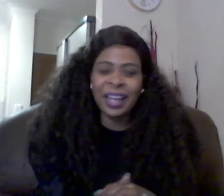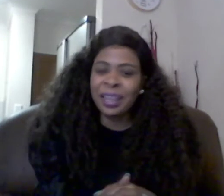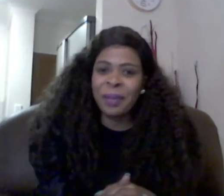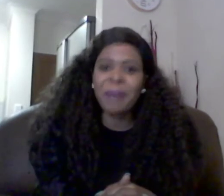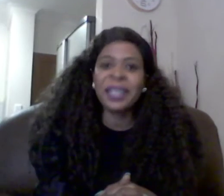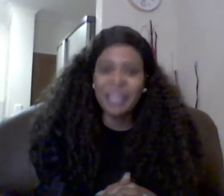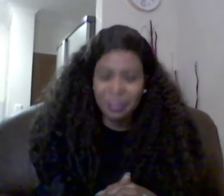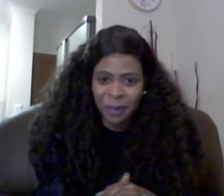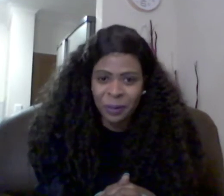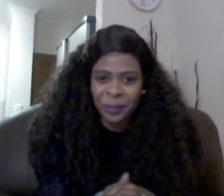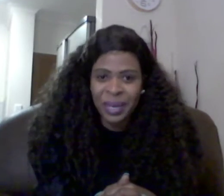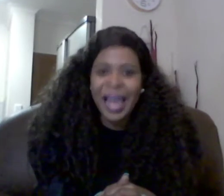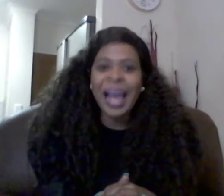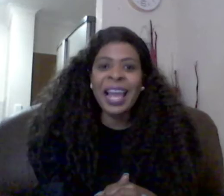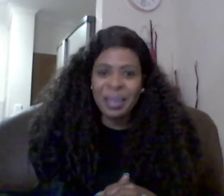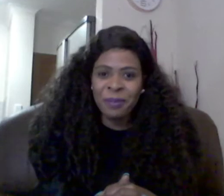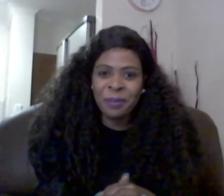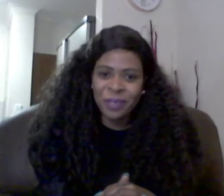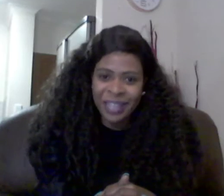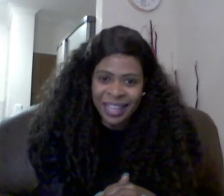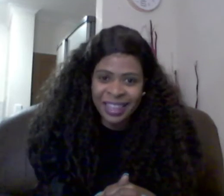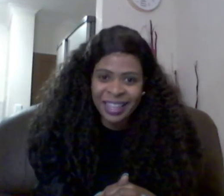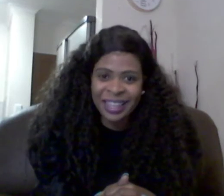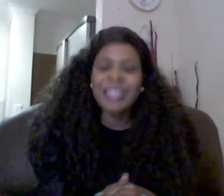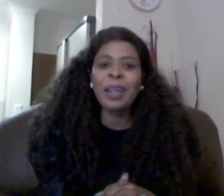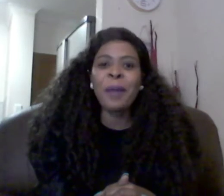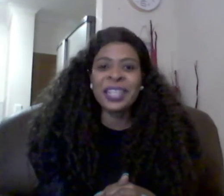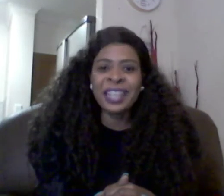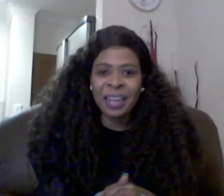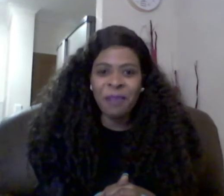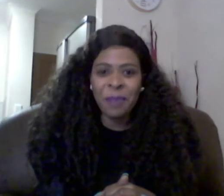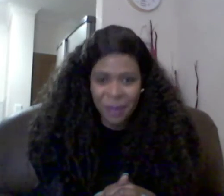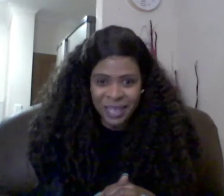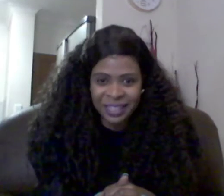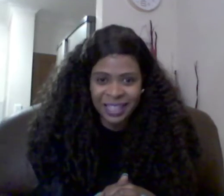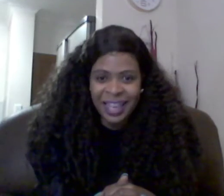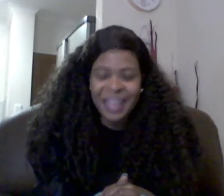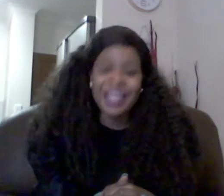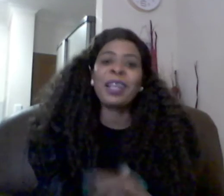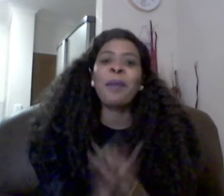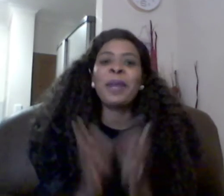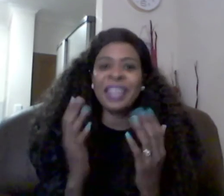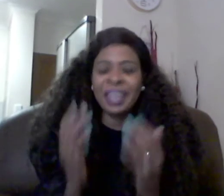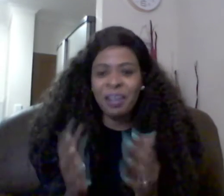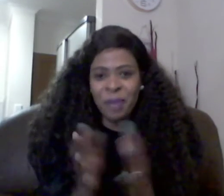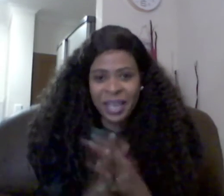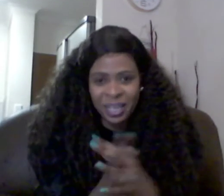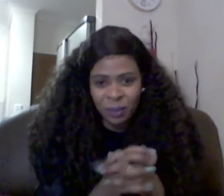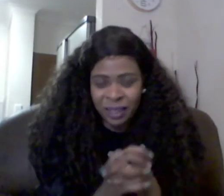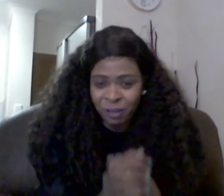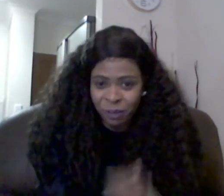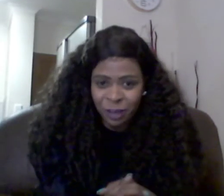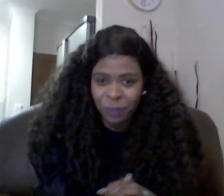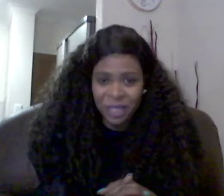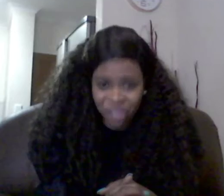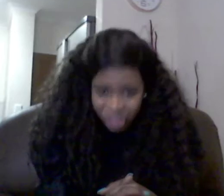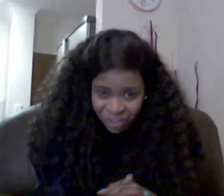other man but him alone i love him to death that's how much i love my pastor that's how much i love my husband the father of my children